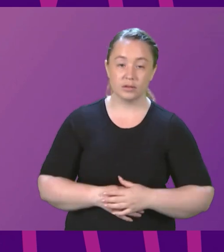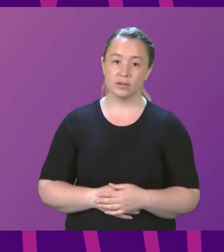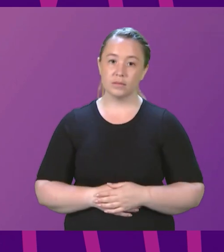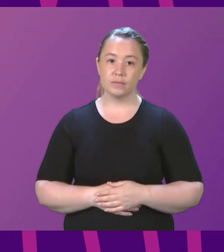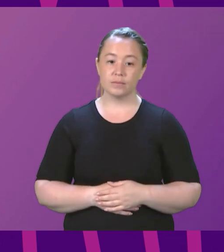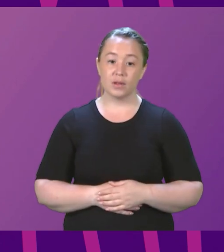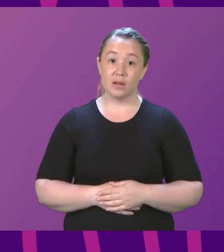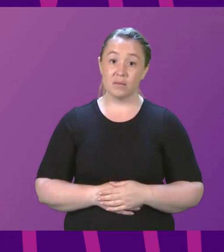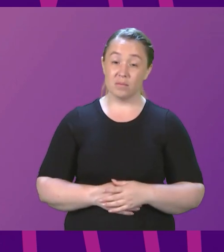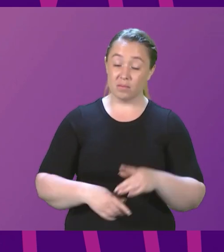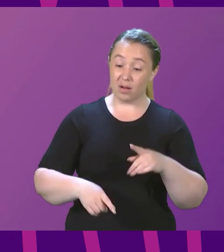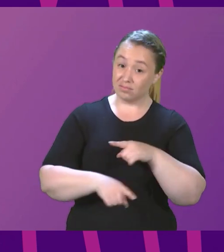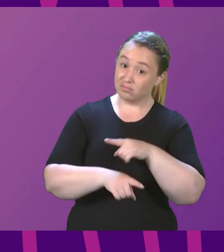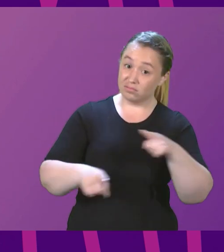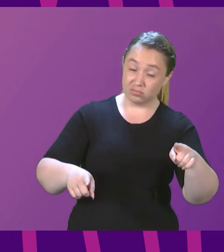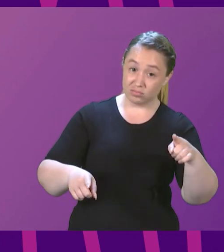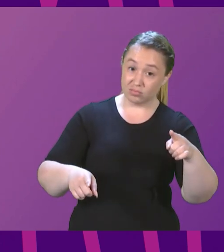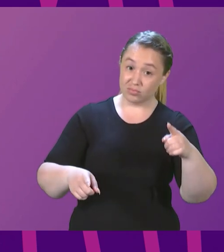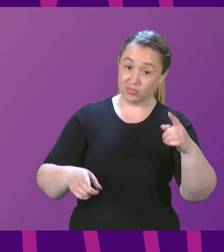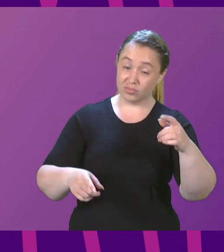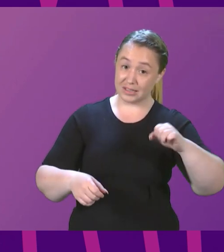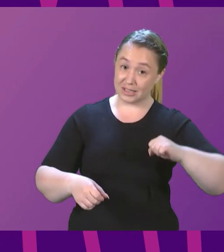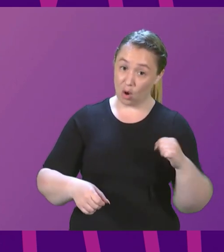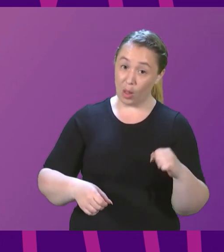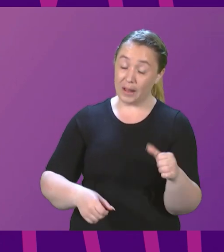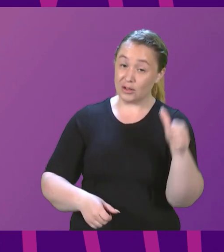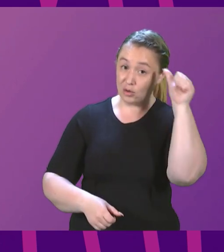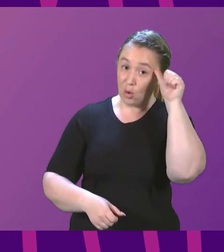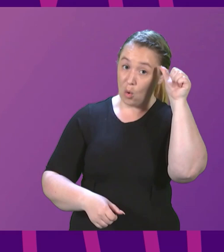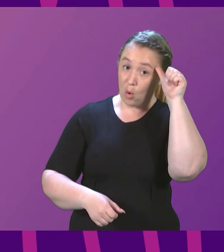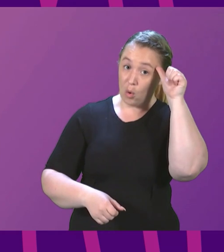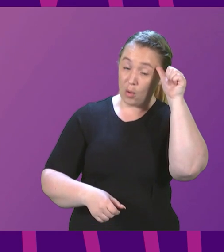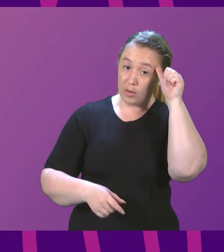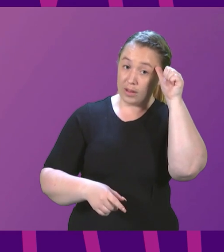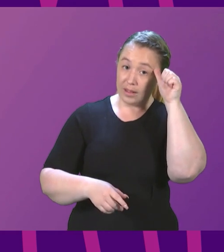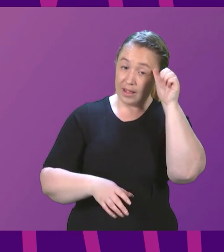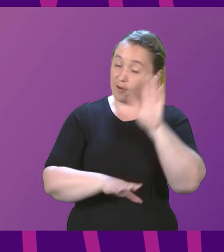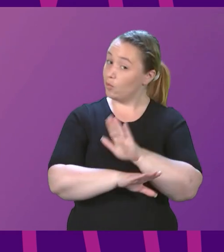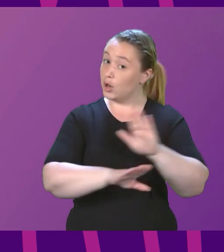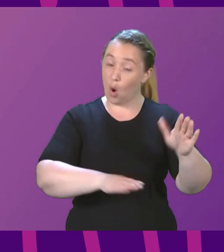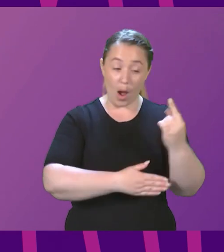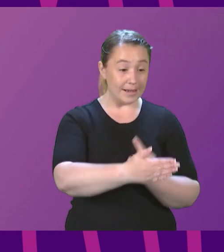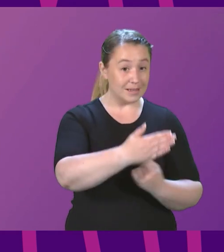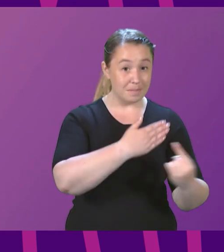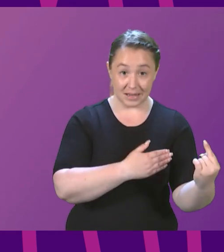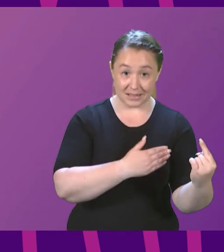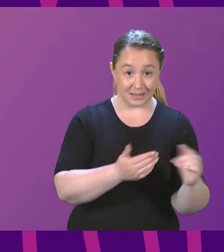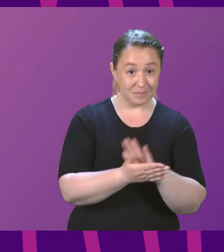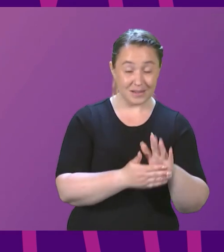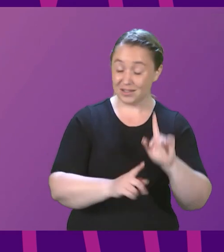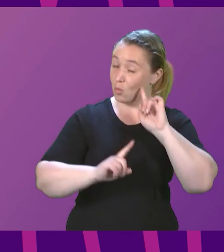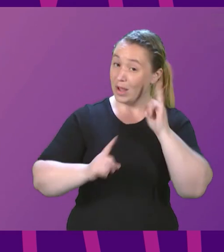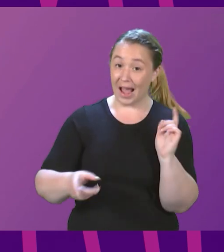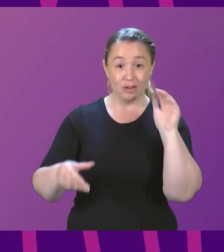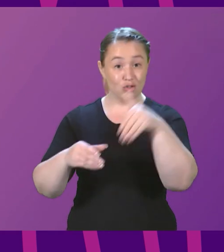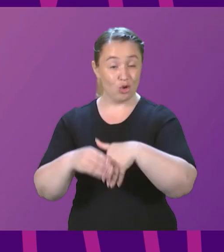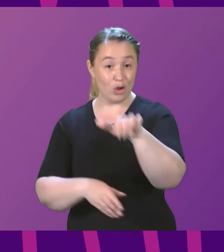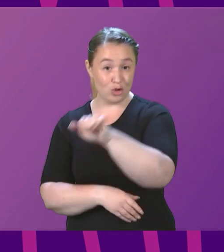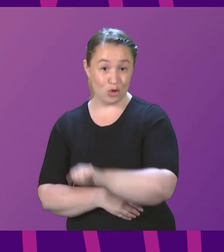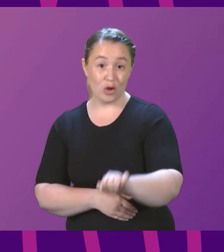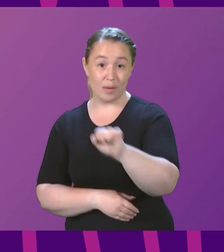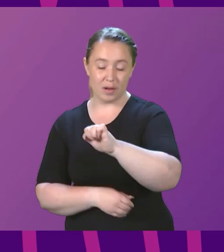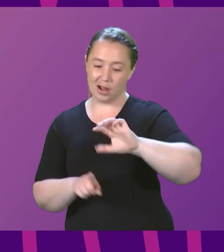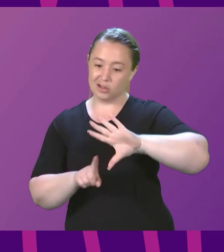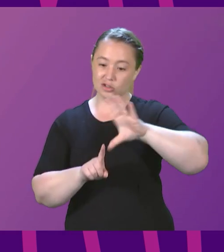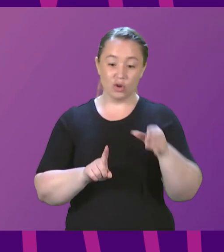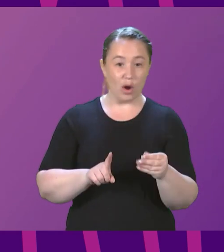is understood across Scotland is that without independence there is no route back to the European Union. Because not only are the Tories against that, we